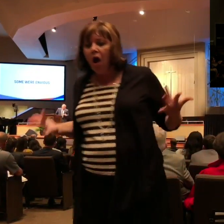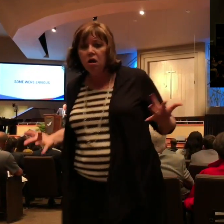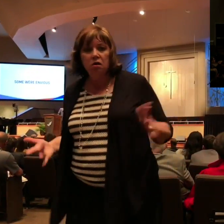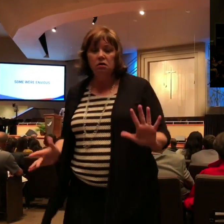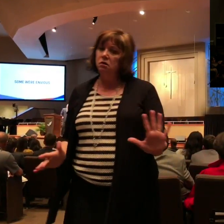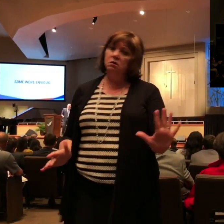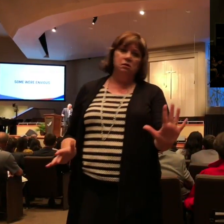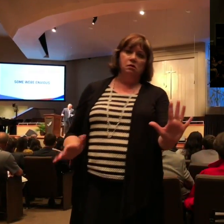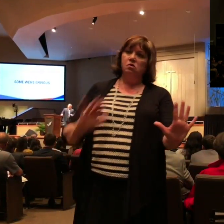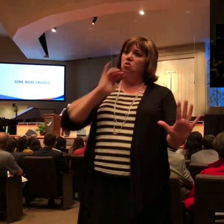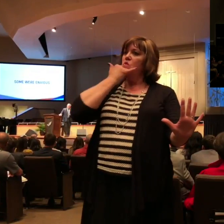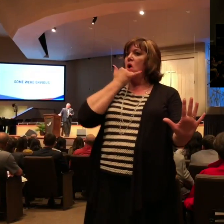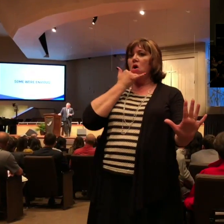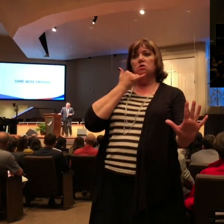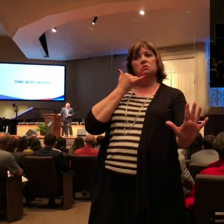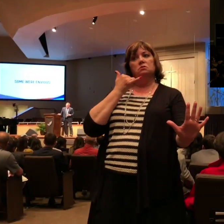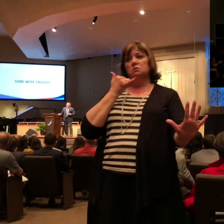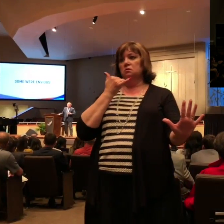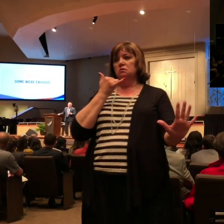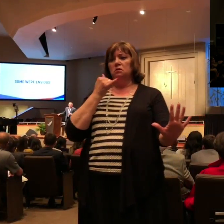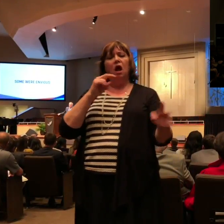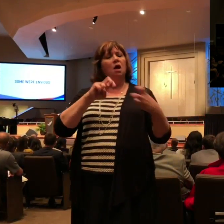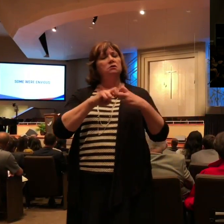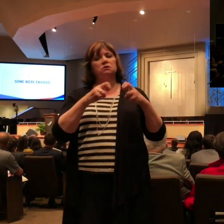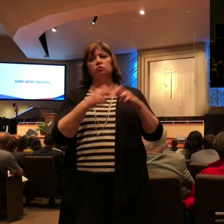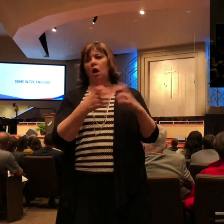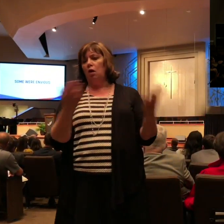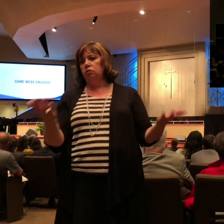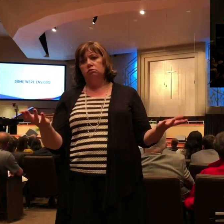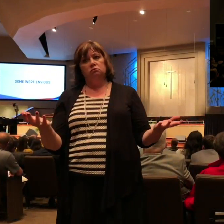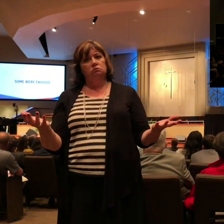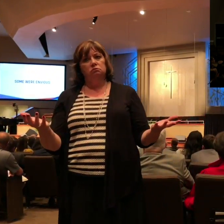When you have these kinds of problems amongst believers, you know who loses? The lost.